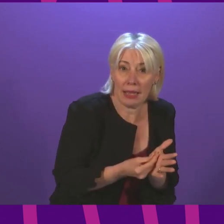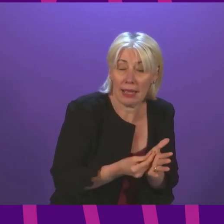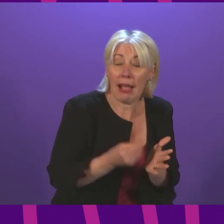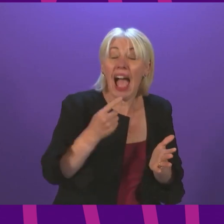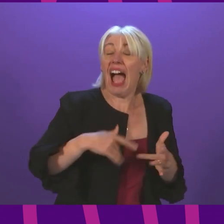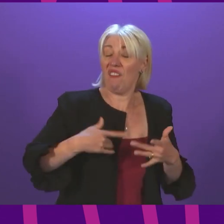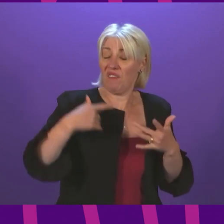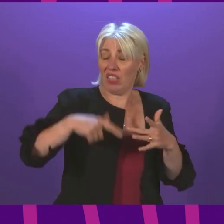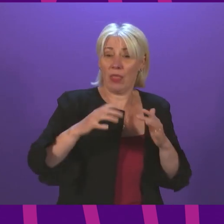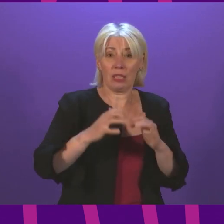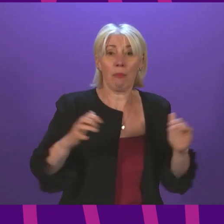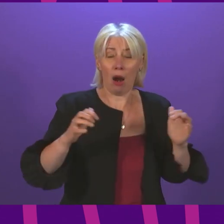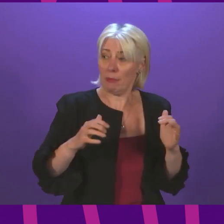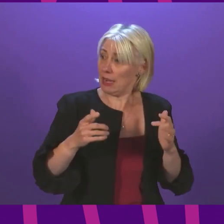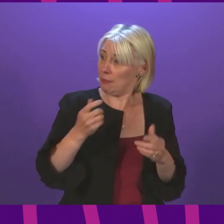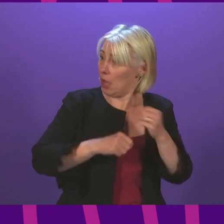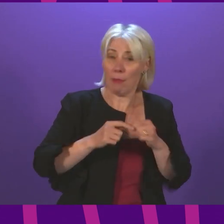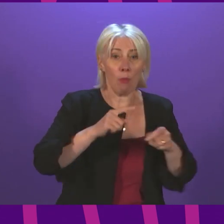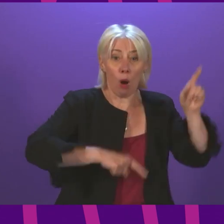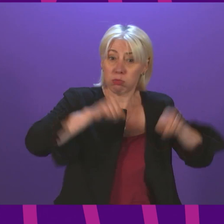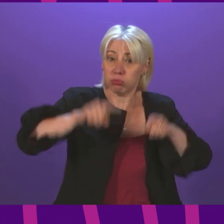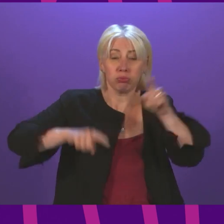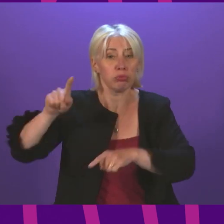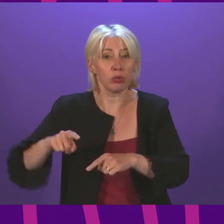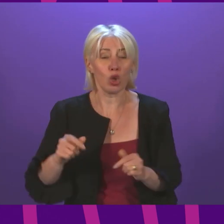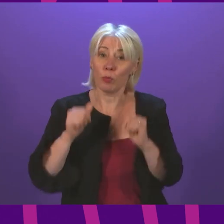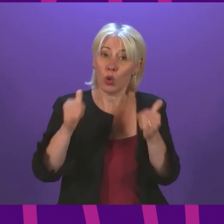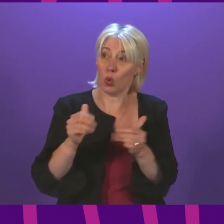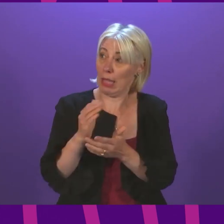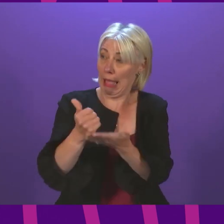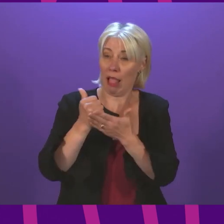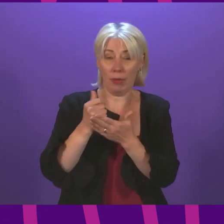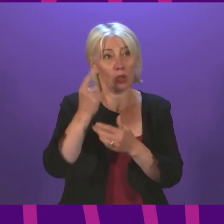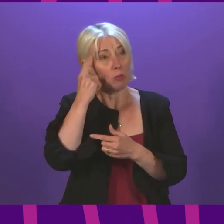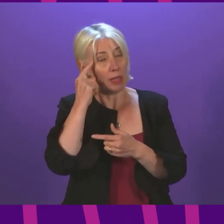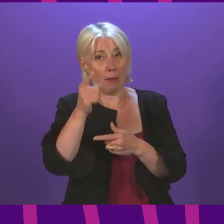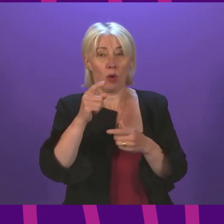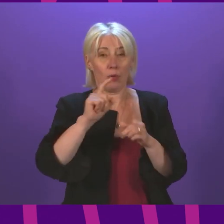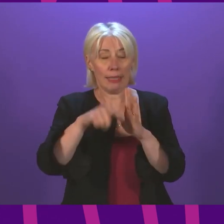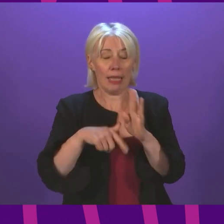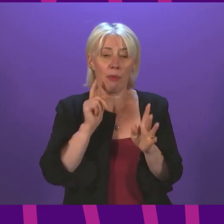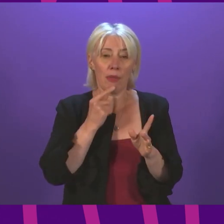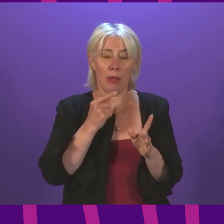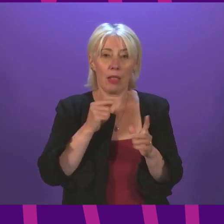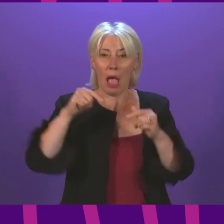and I hope that that will lead to better recognition of the issues facing disabled people, but this amendment today does not fill me with a lot of hope for the